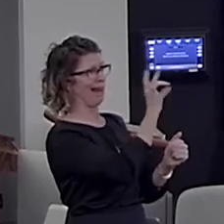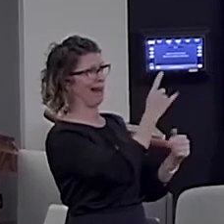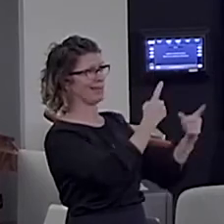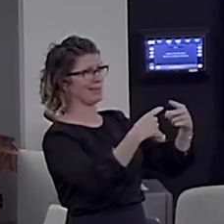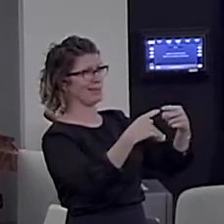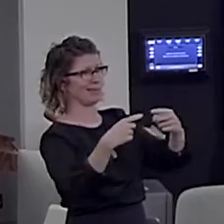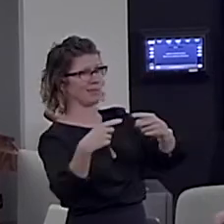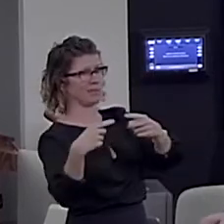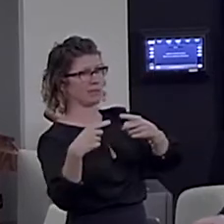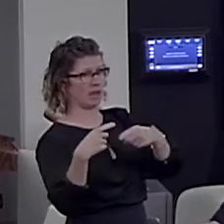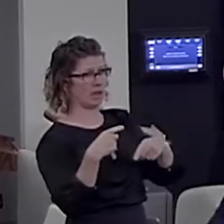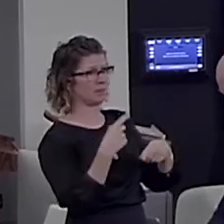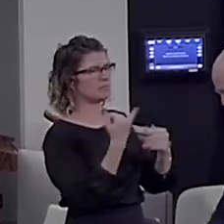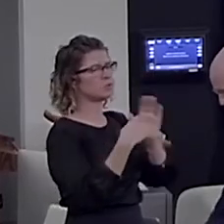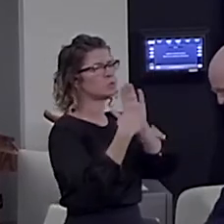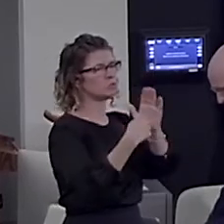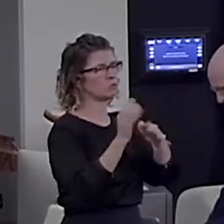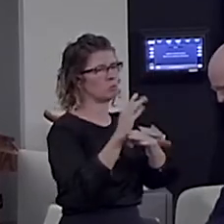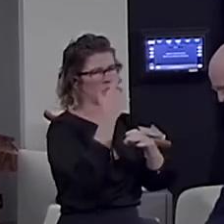movie.